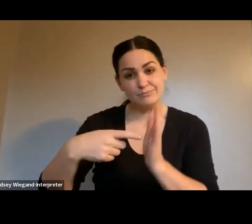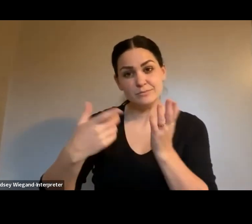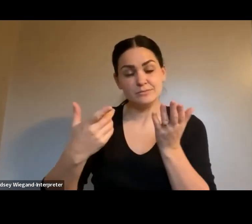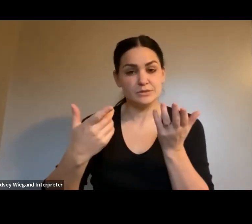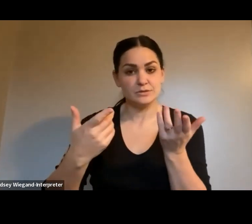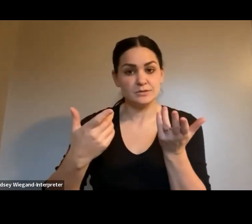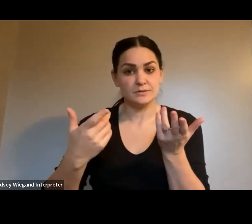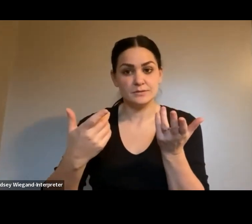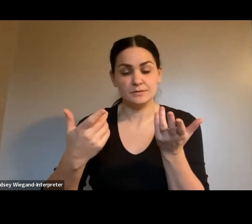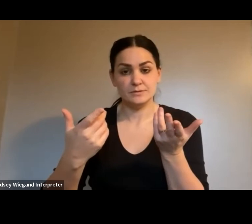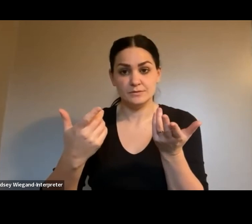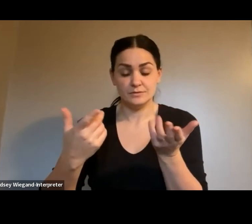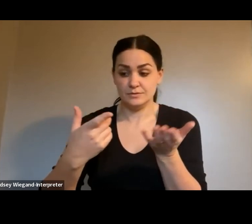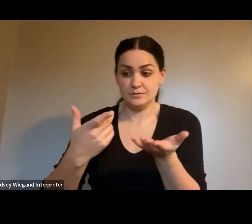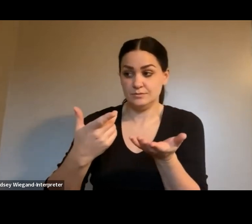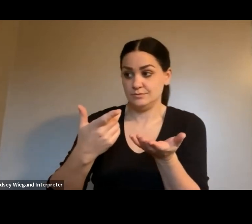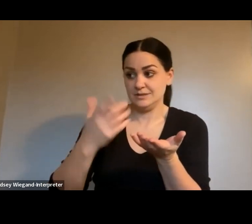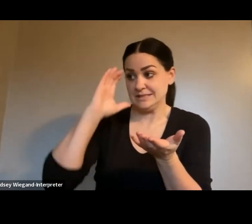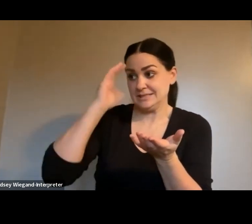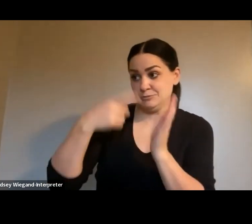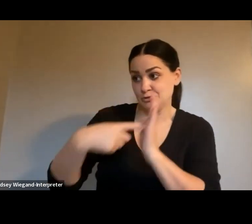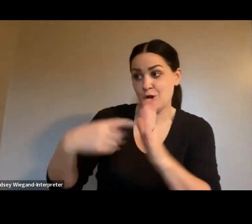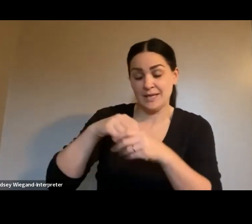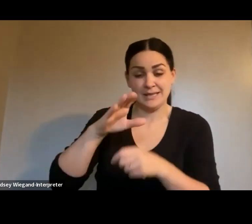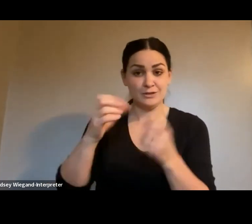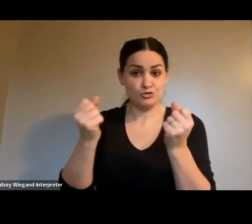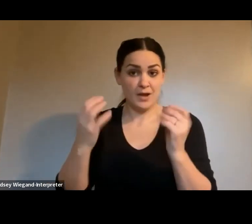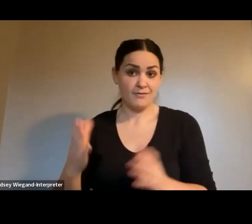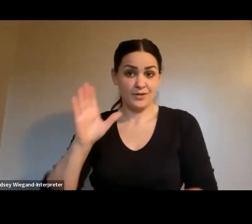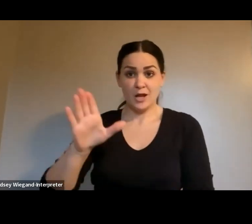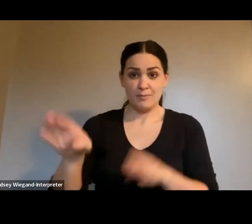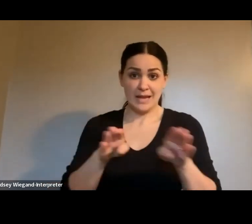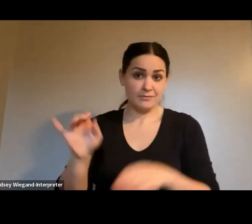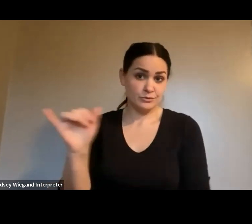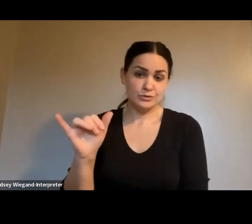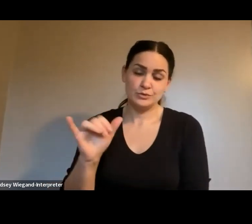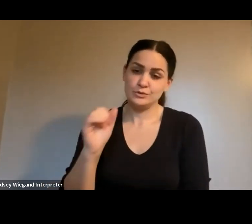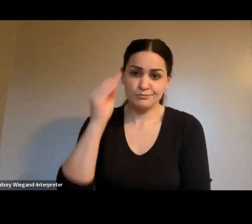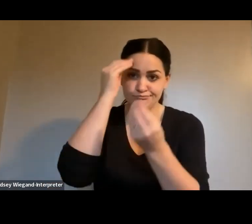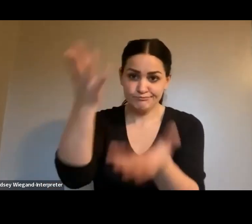that the driver had as well. So I just wanted to bring that to your attention. Thank you.